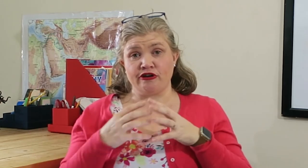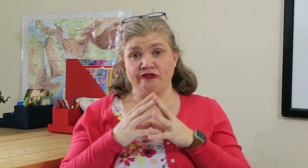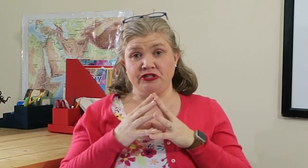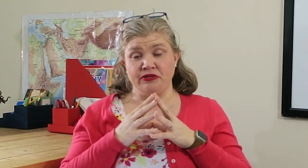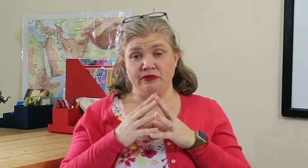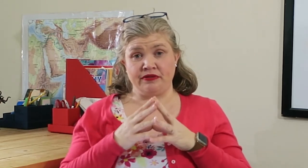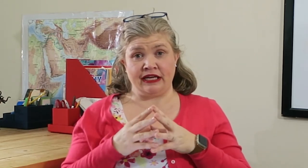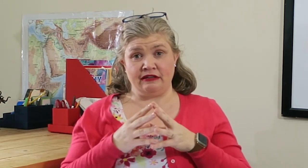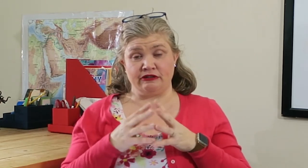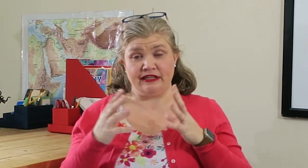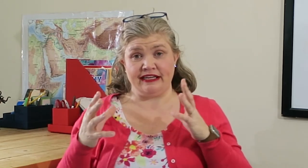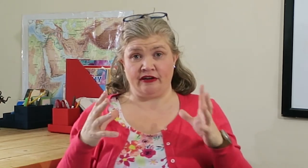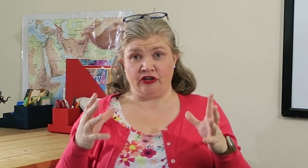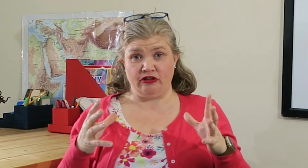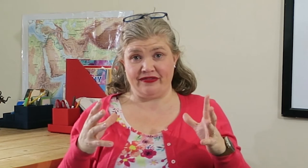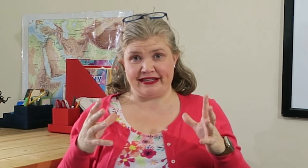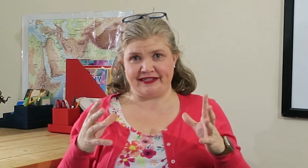harder to think clearly on all of that.